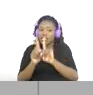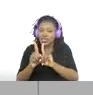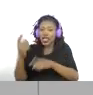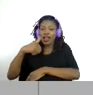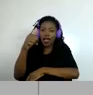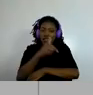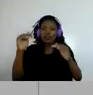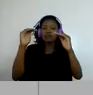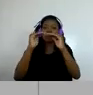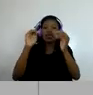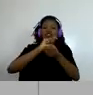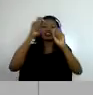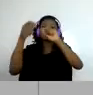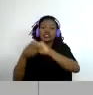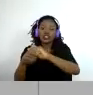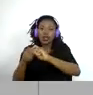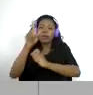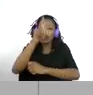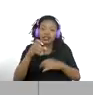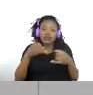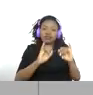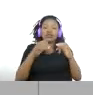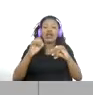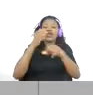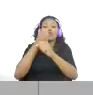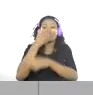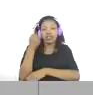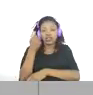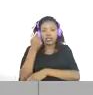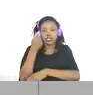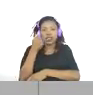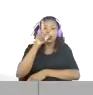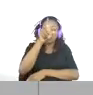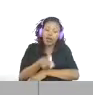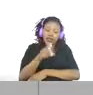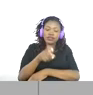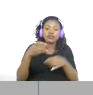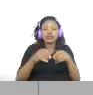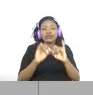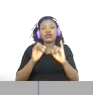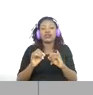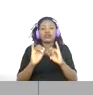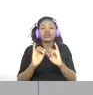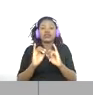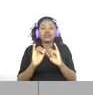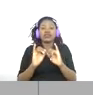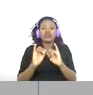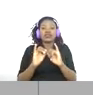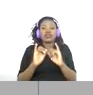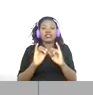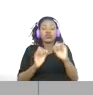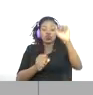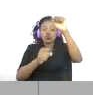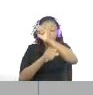trade should try to be better. We should try to be at the forefront of this